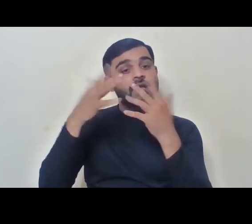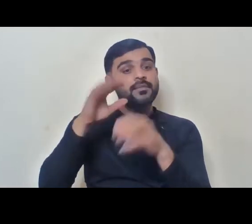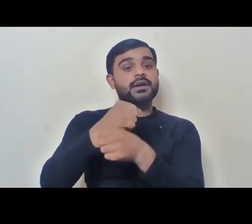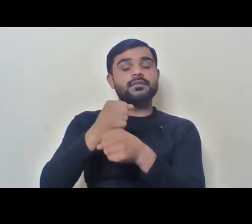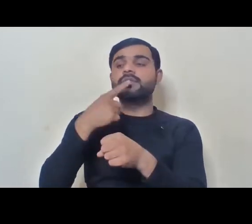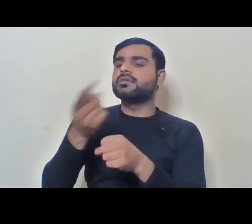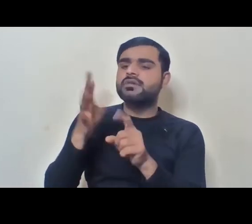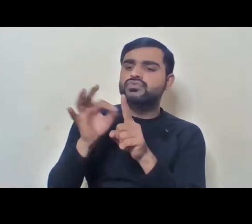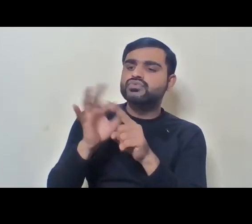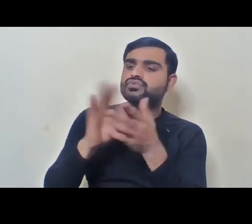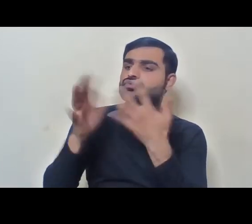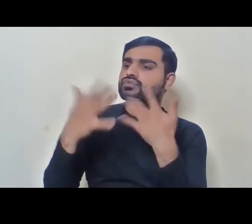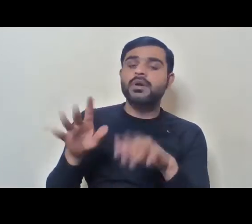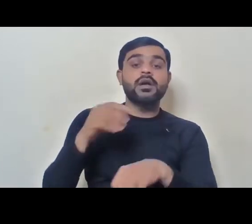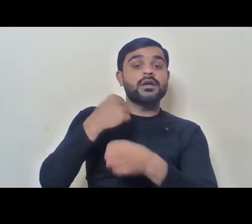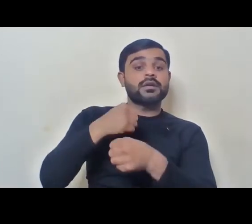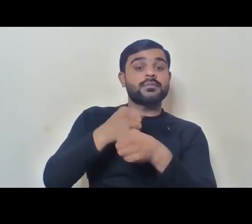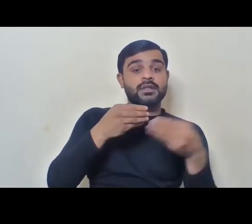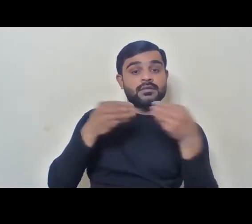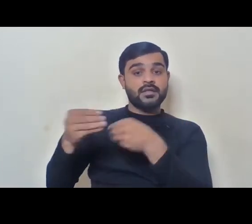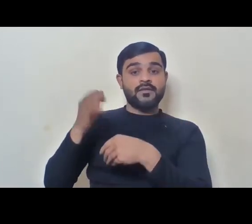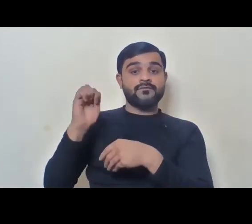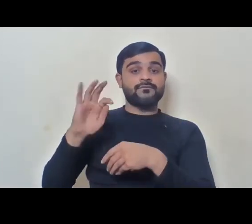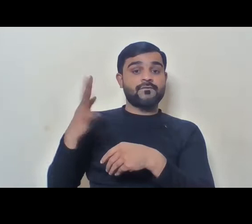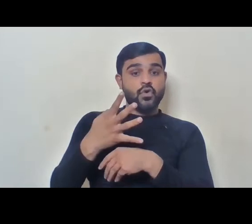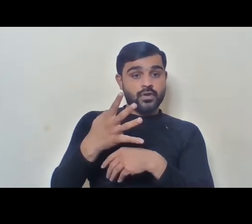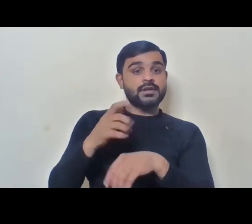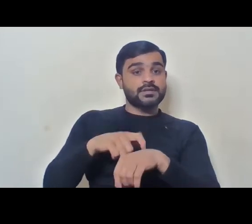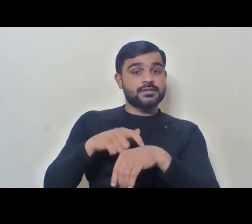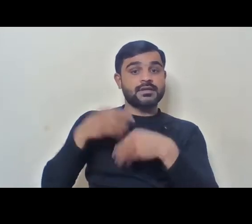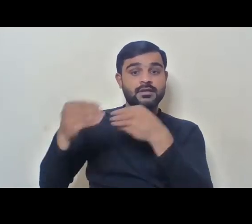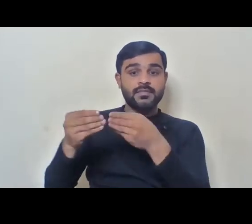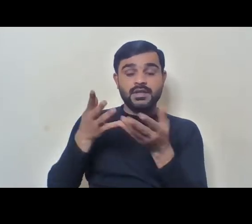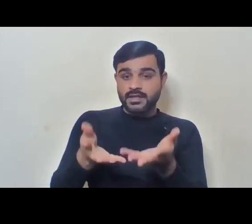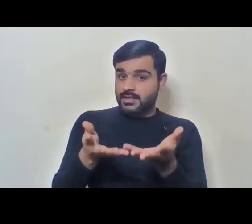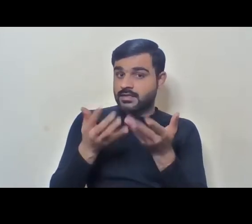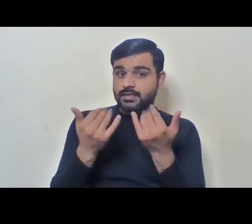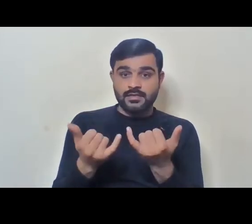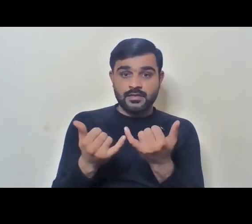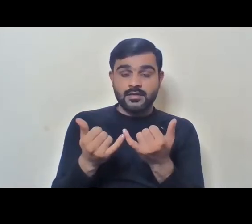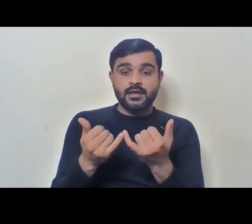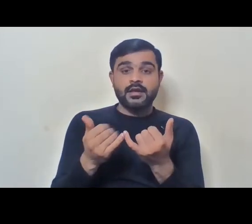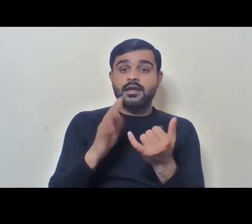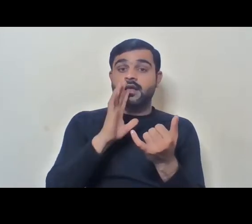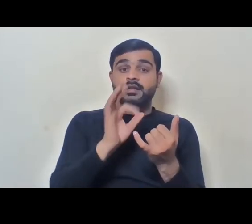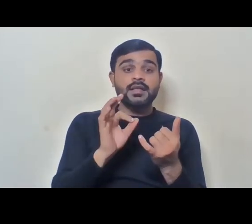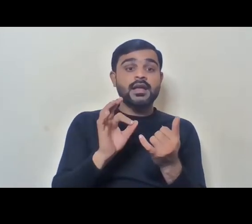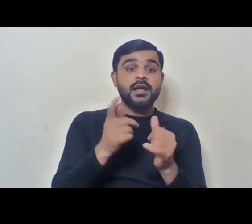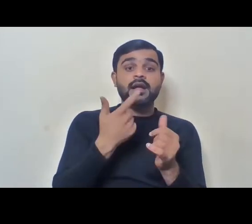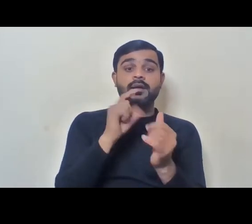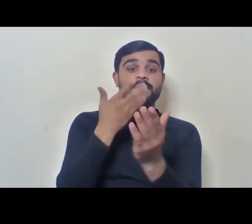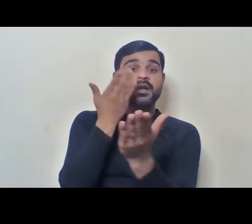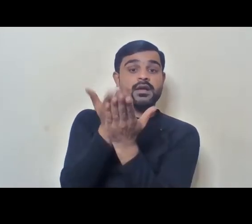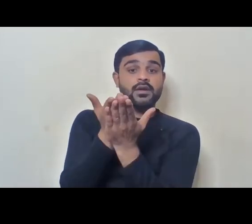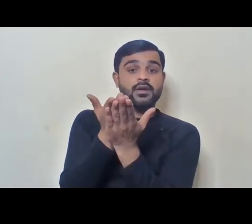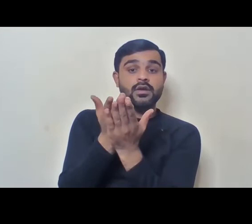government has been given four months time to make this. Now, unfortunately, in this litigation, the actual petitioner who had filed